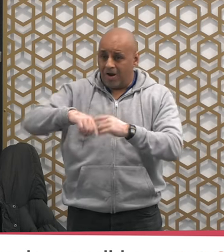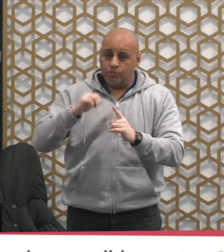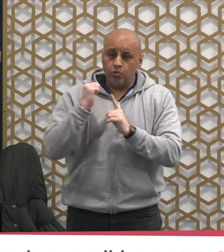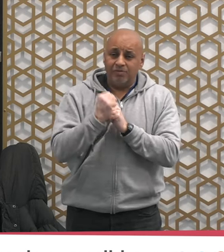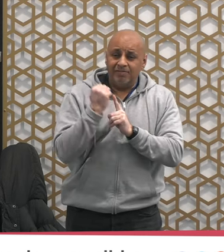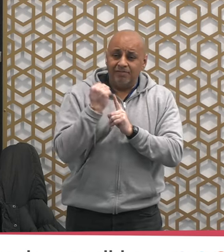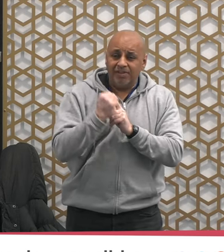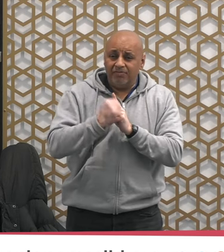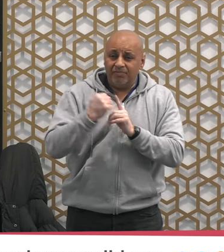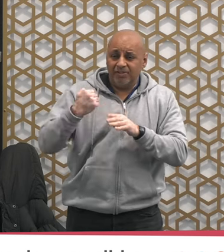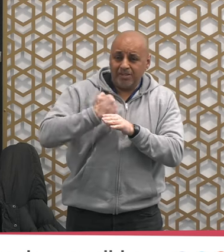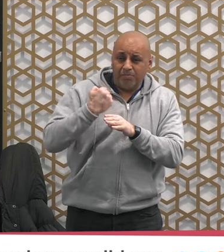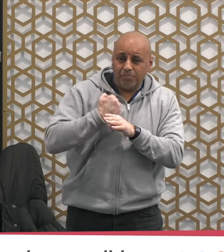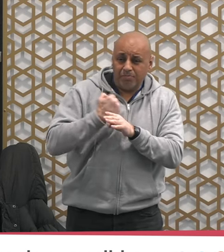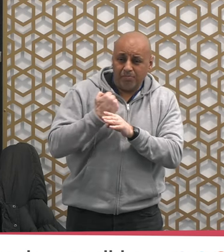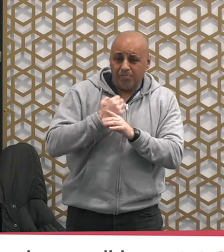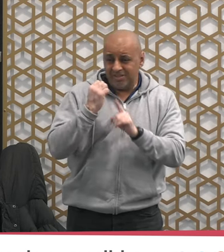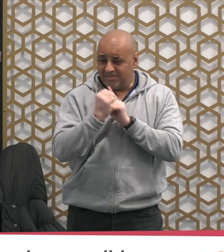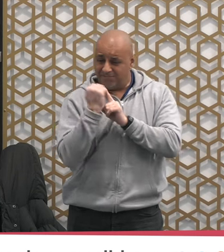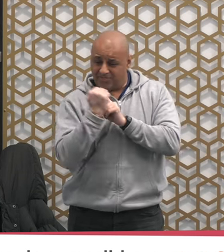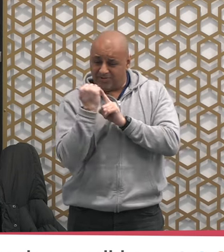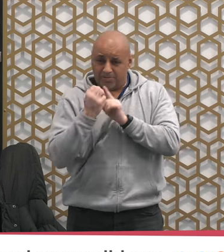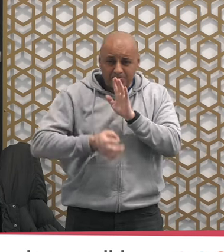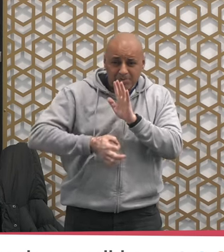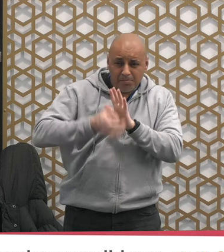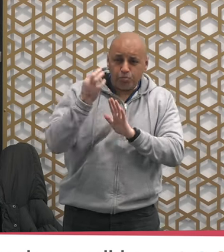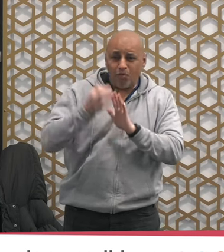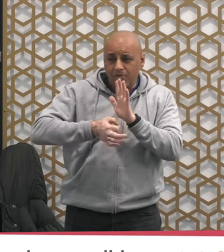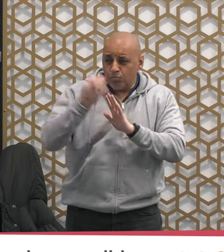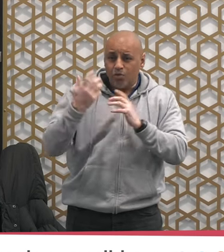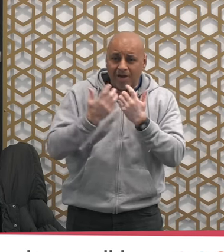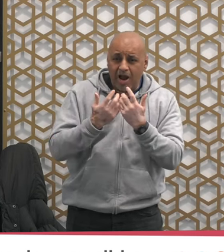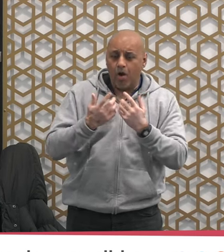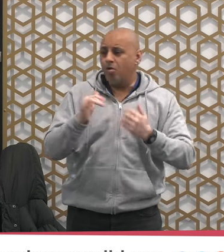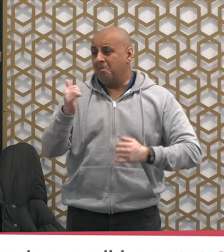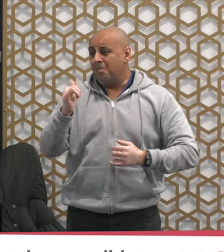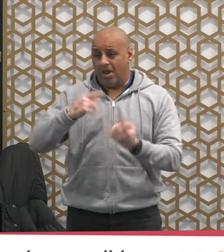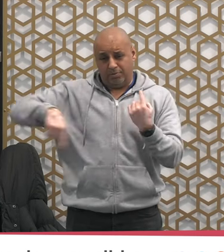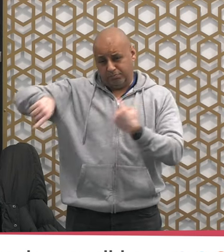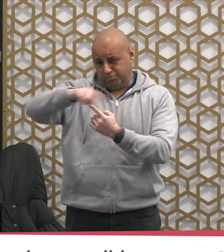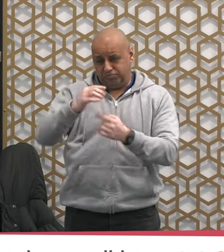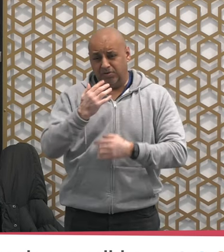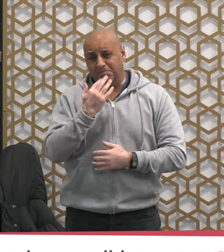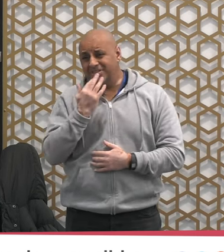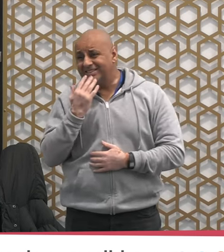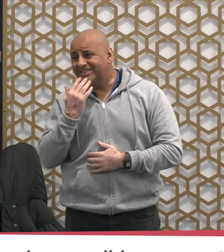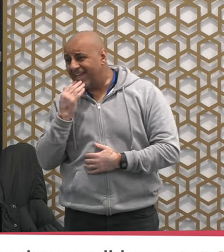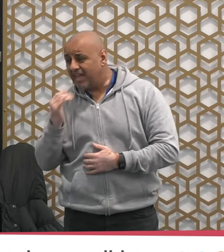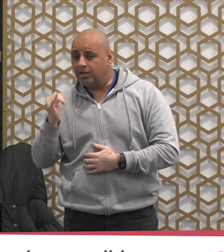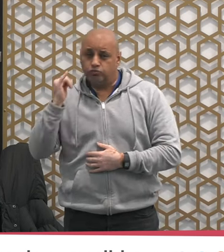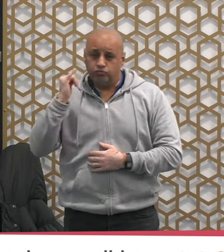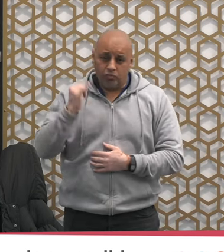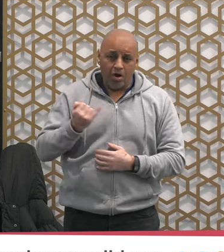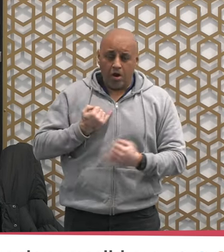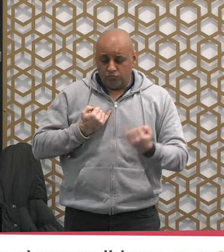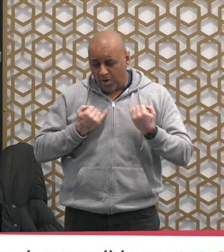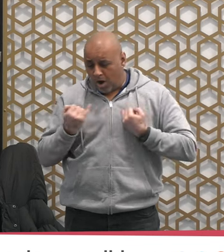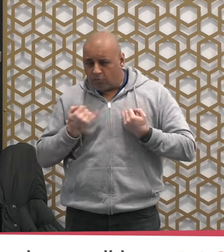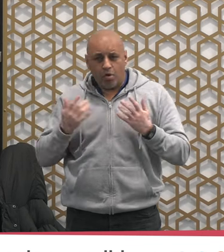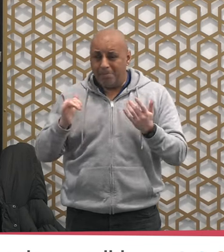exception we may have some kind of deficiencies some issues and some mistakes common mistakes that we don't even realize in our